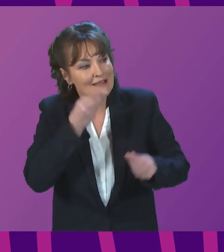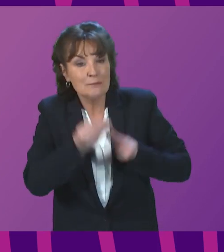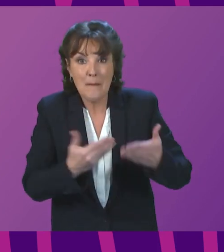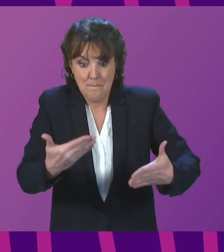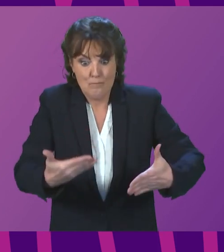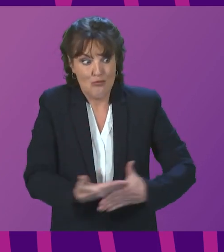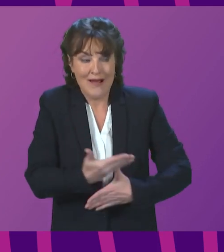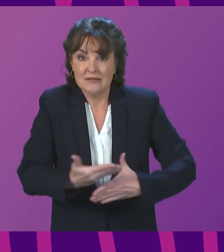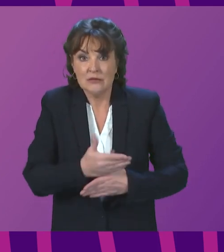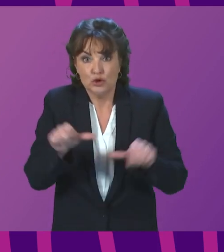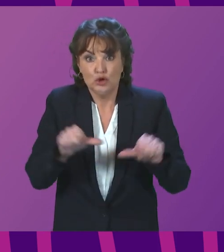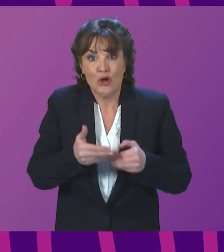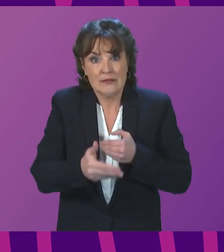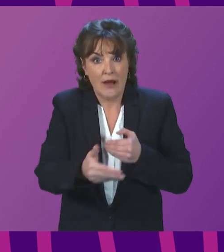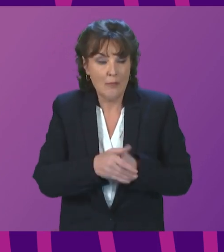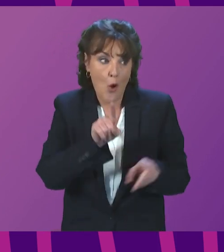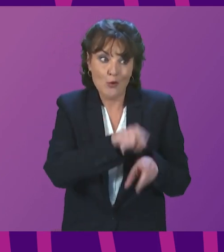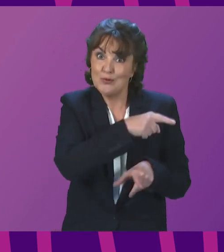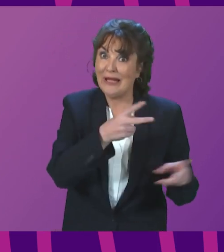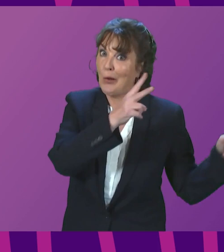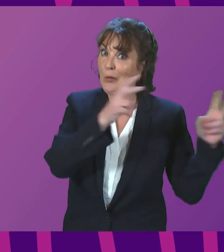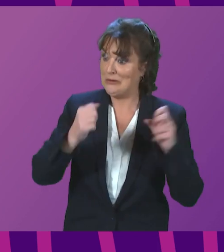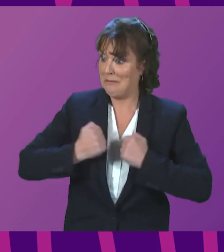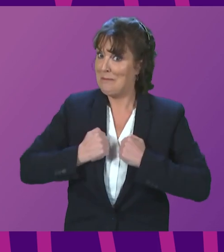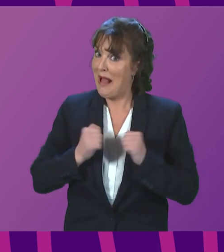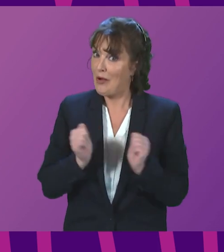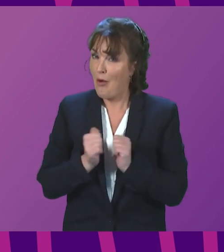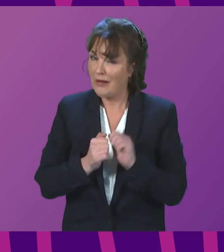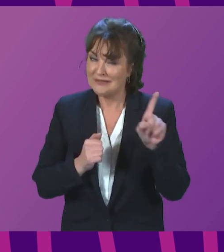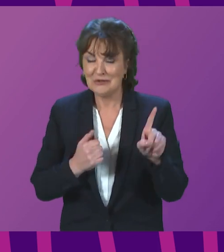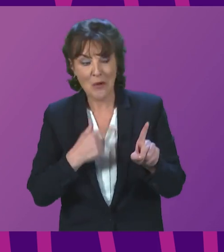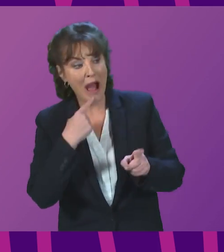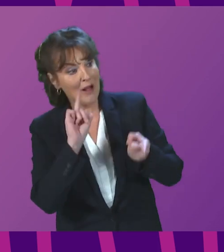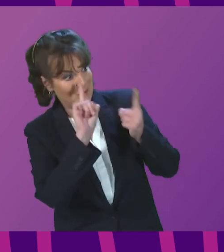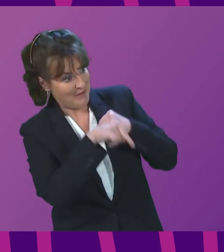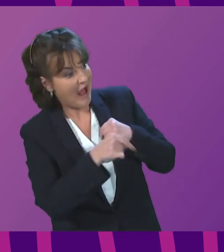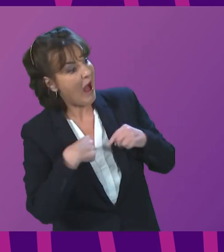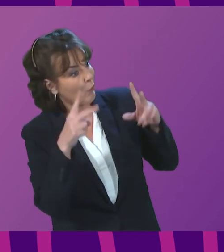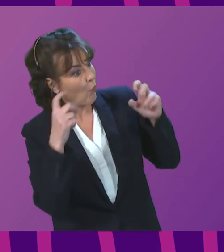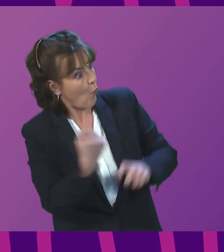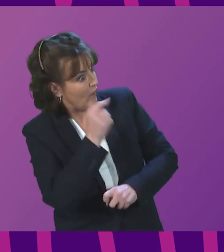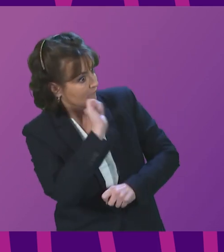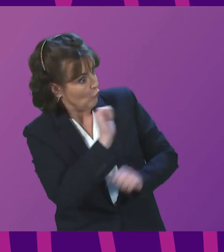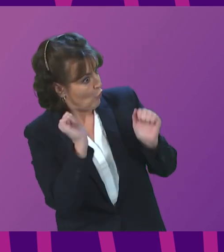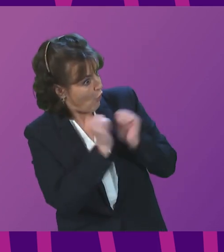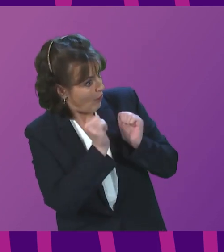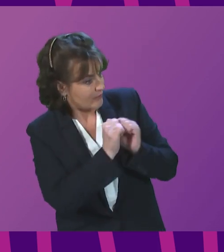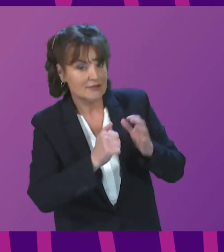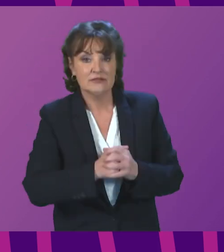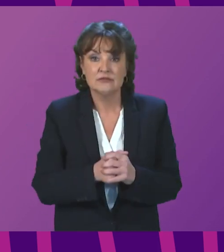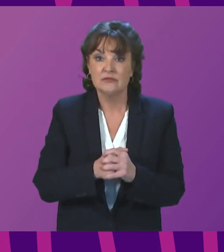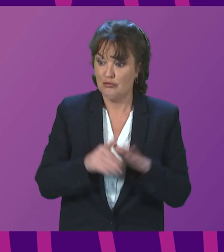It is also worth quoting my colleagues at me, which is perfectly legitimate. Let me quote one of his colleagues at him, just